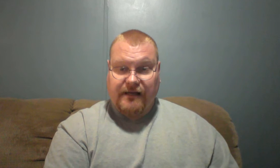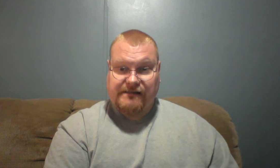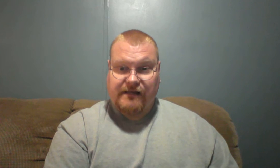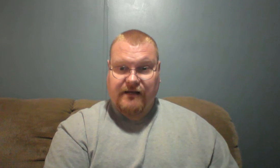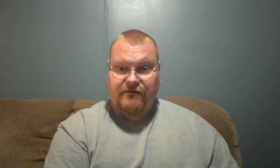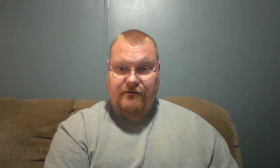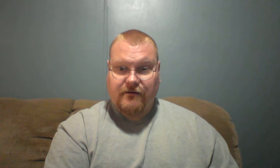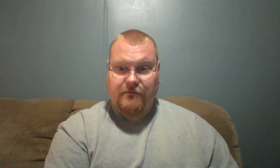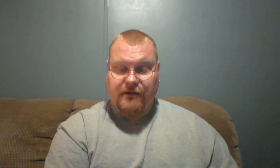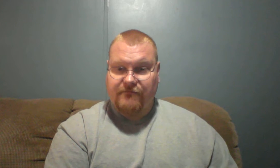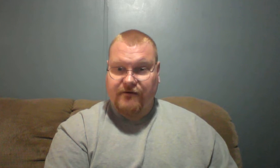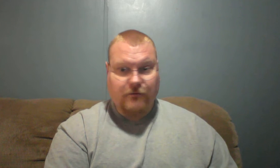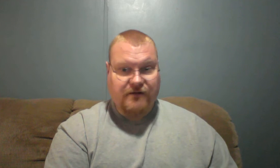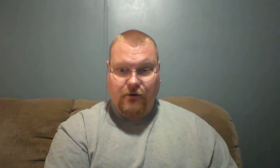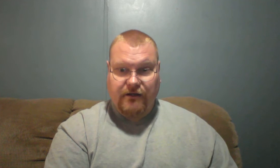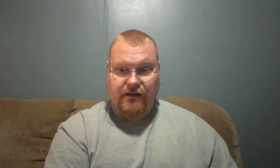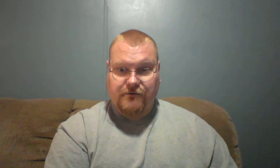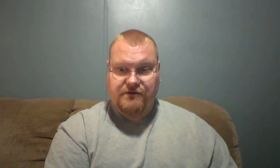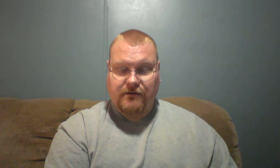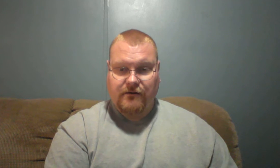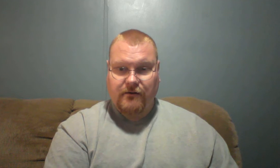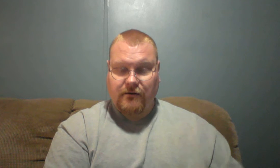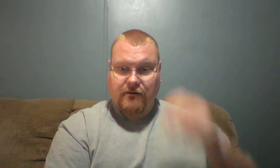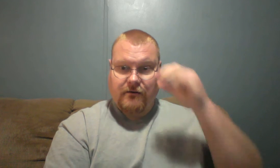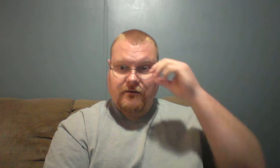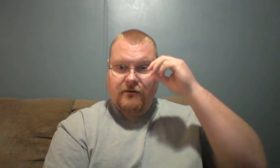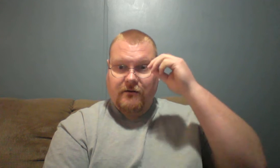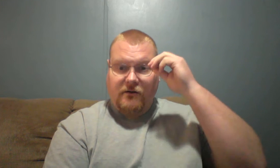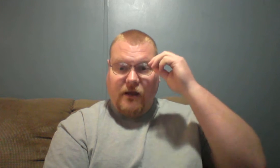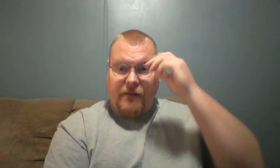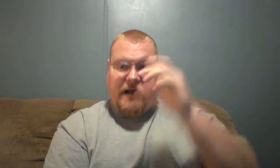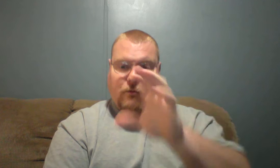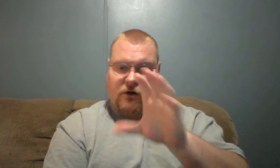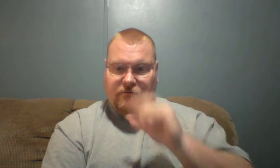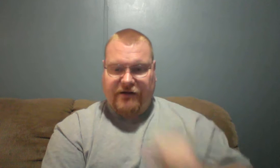saved, being filled with the Holy Ghost. We've got power over him.